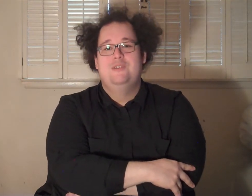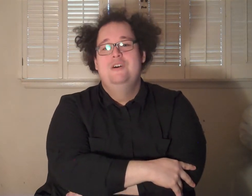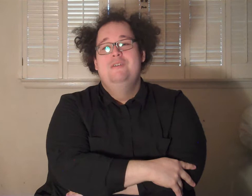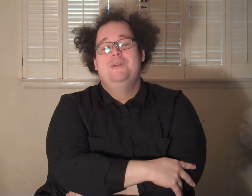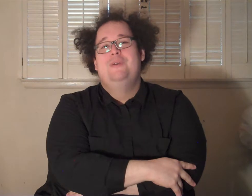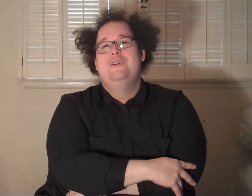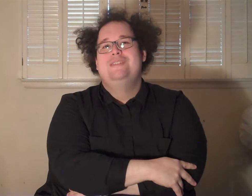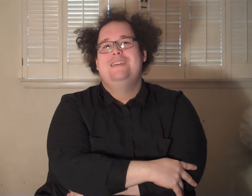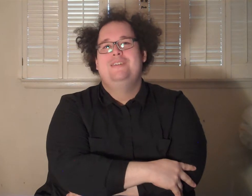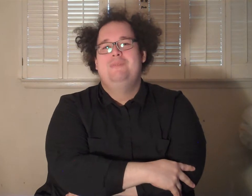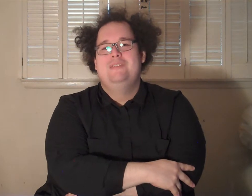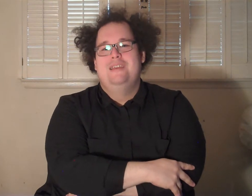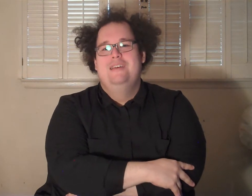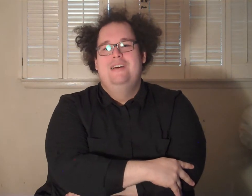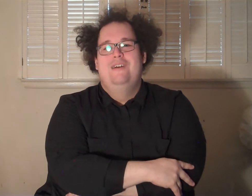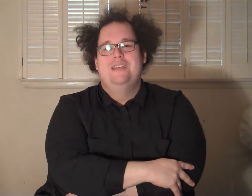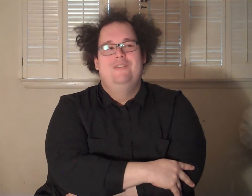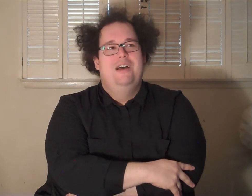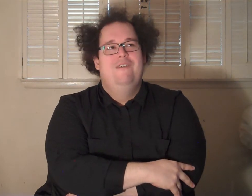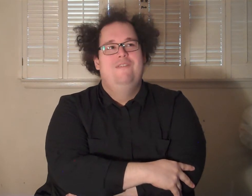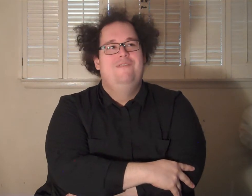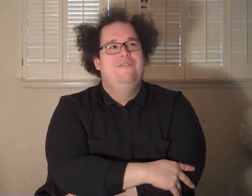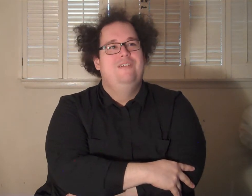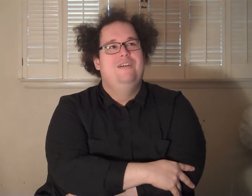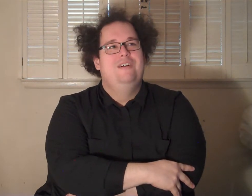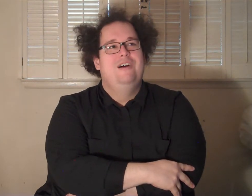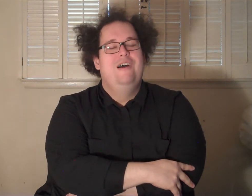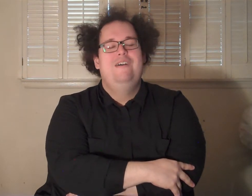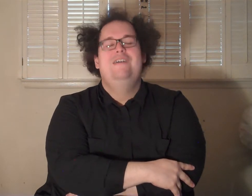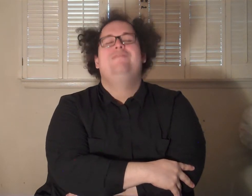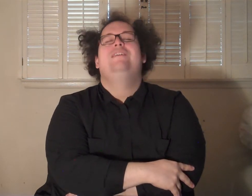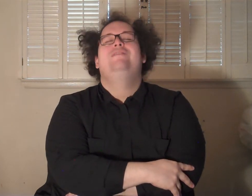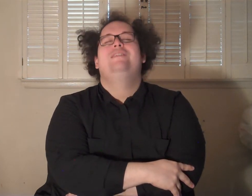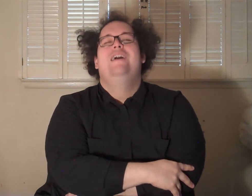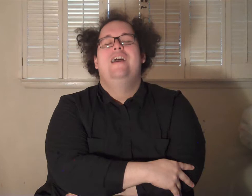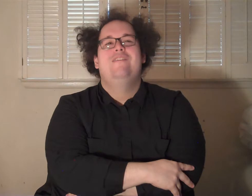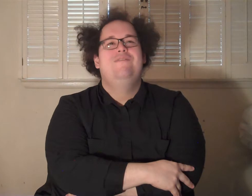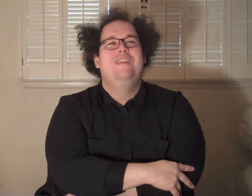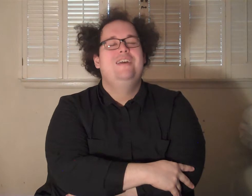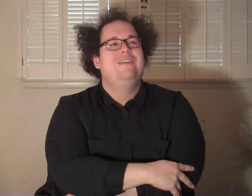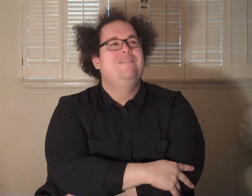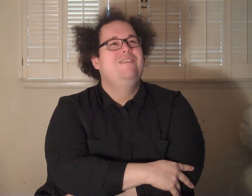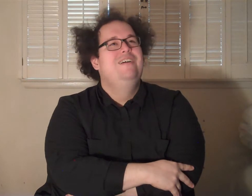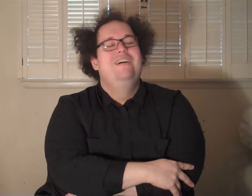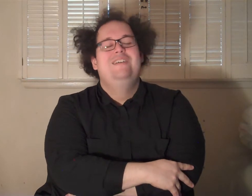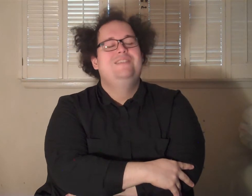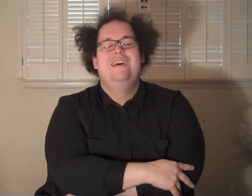was cool. But there was, like, little part, like, I was like, what, Alpha, oh, I forgot what it was. Air Flight, or Air, it was,